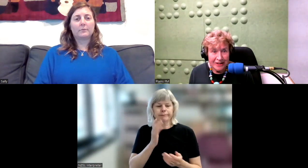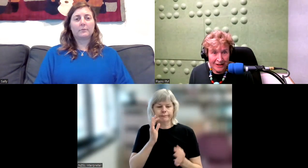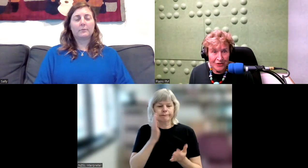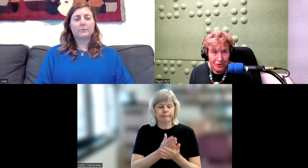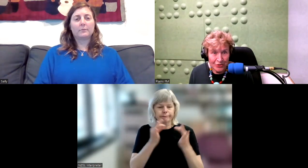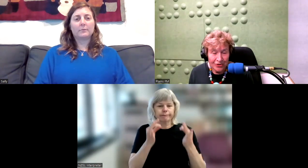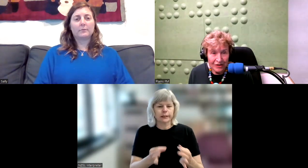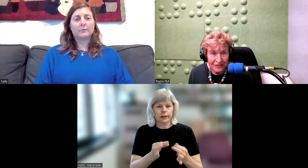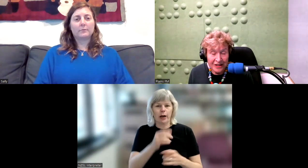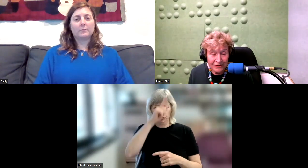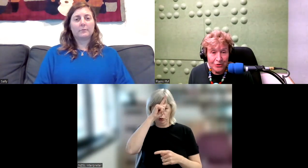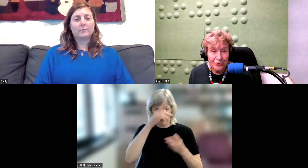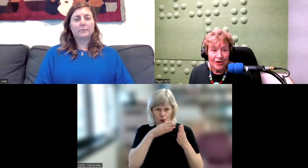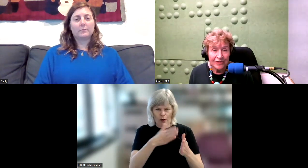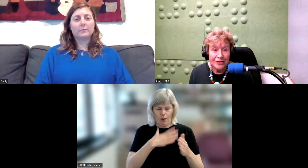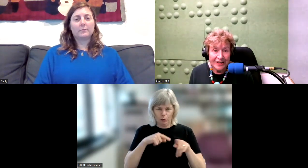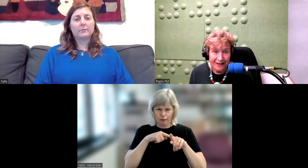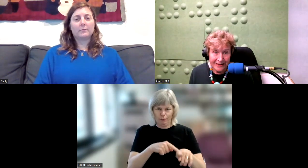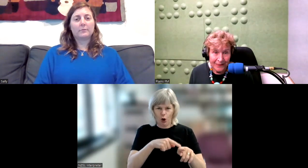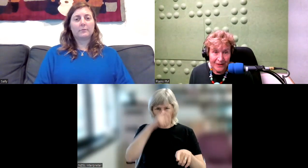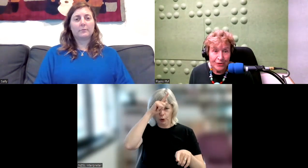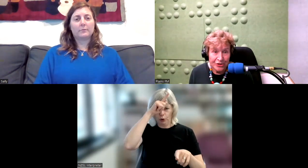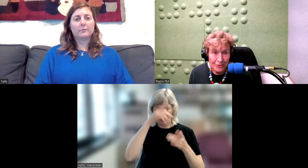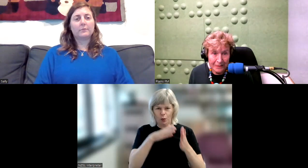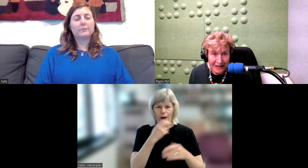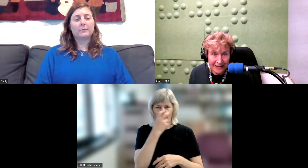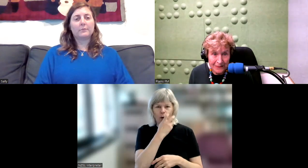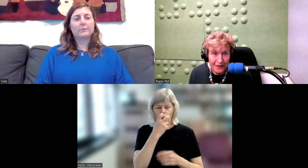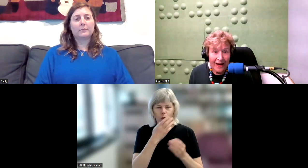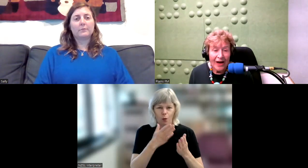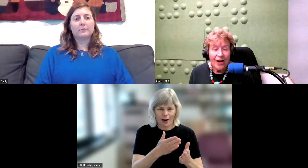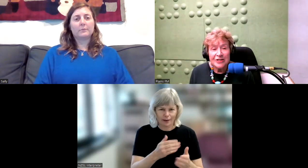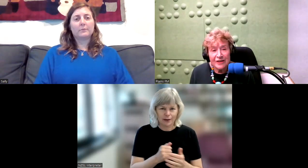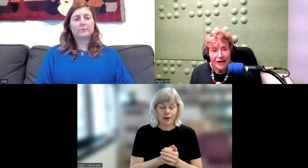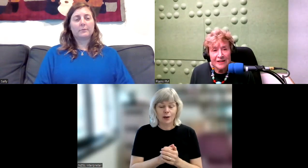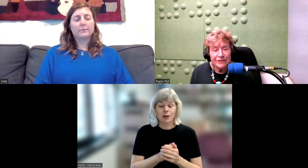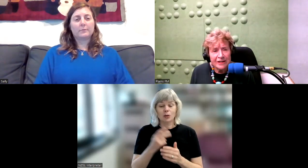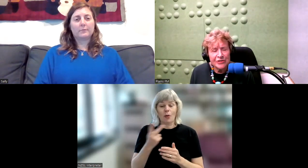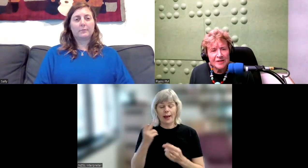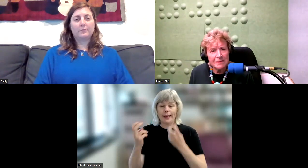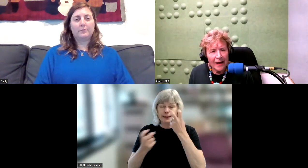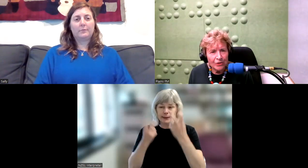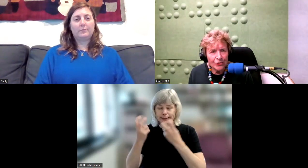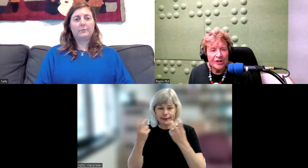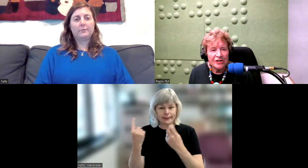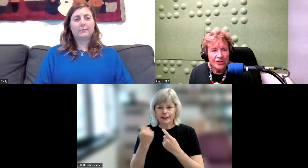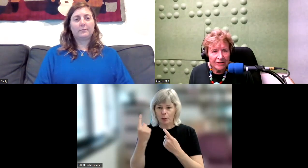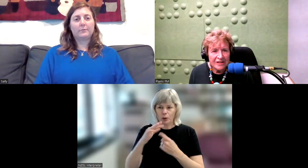teach the children of the deaf children of New Zealand with the German method. So they found a very interesting man called Gerrit